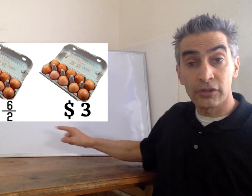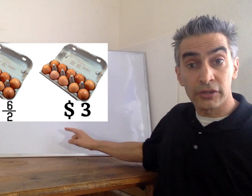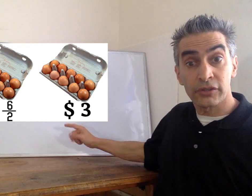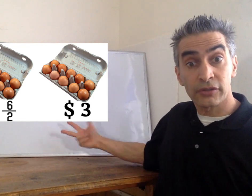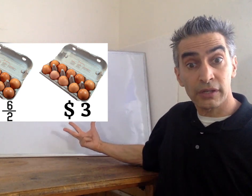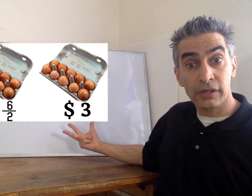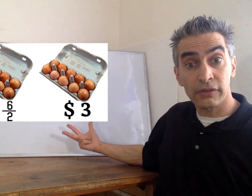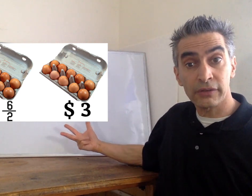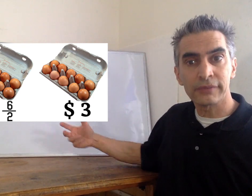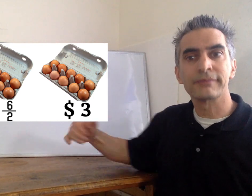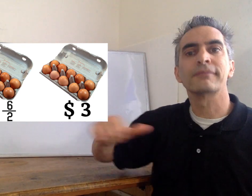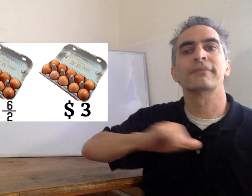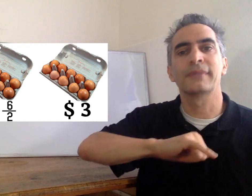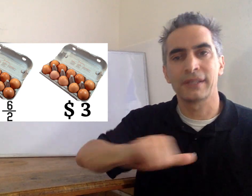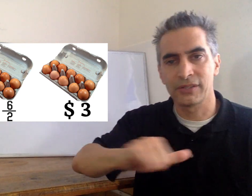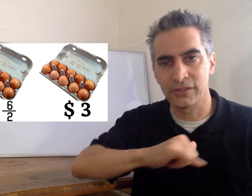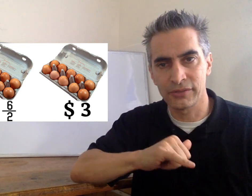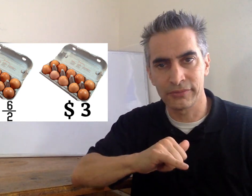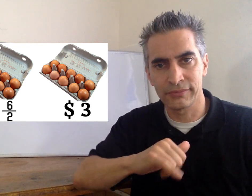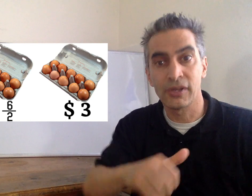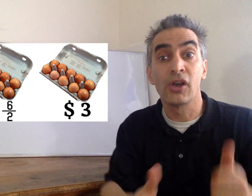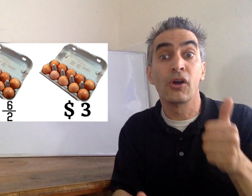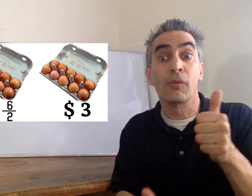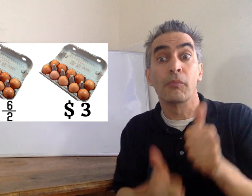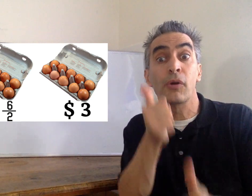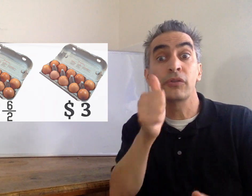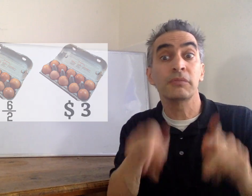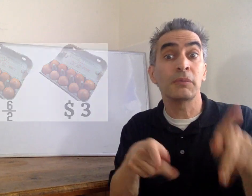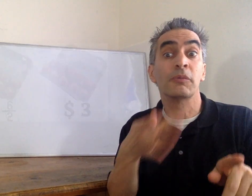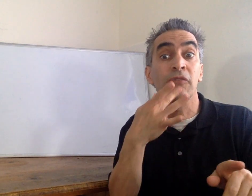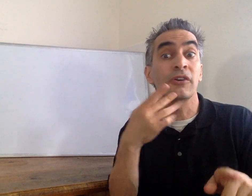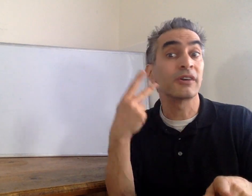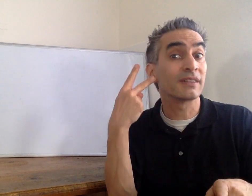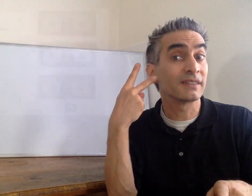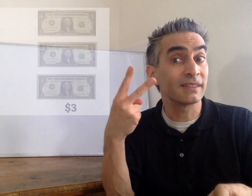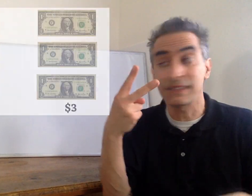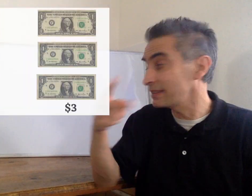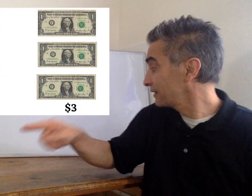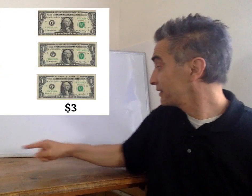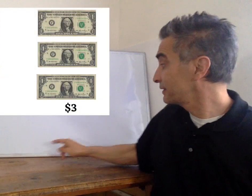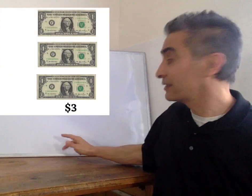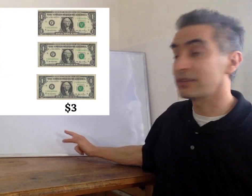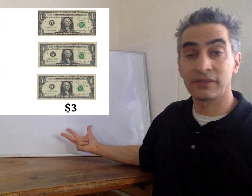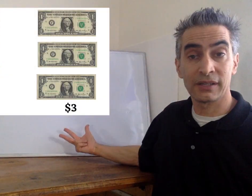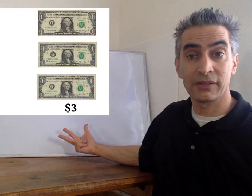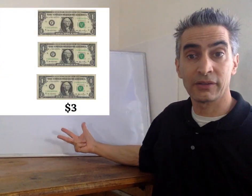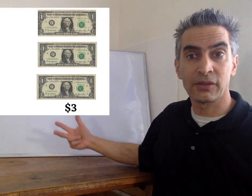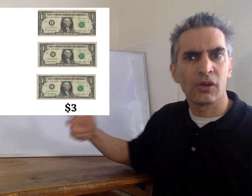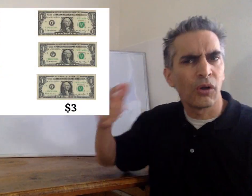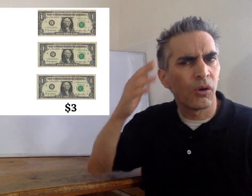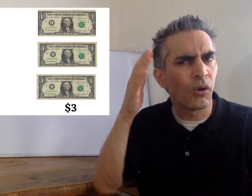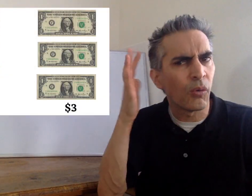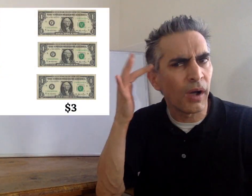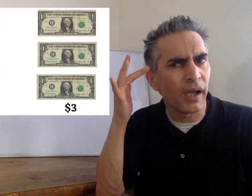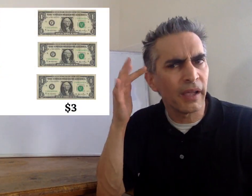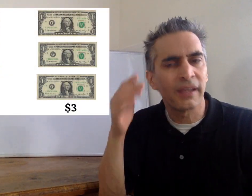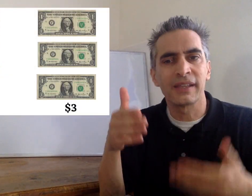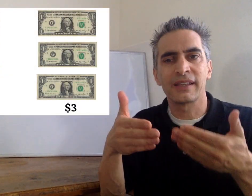Three dollars? I'm the same way. Most people prefer to see three dollars, because